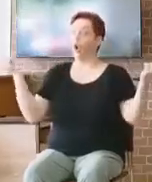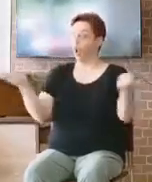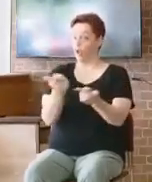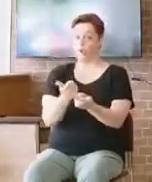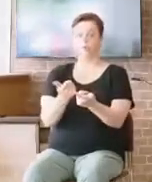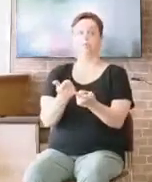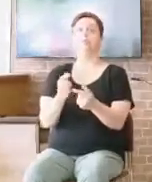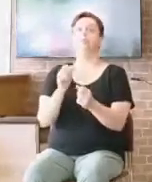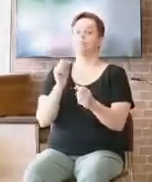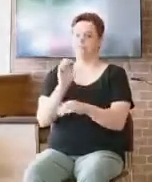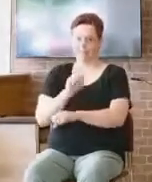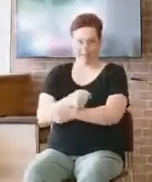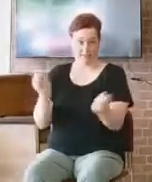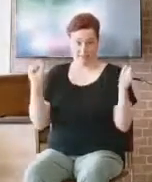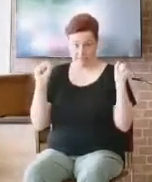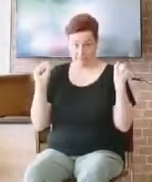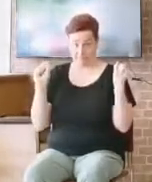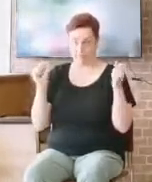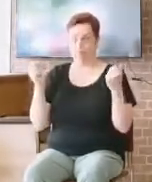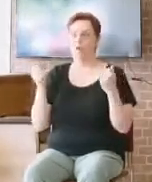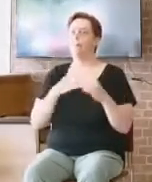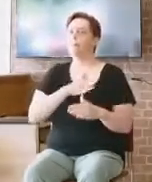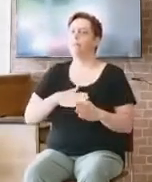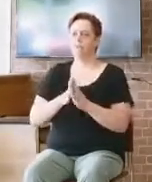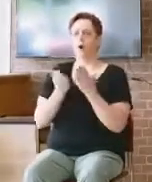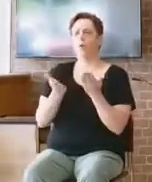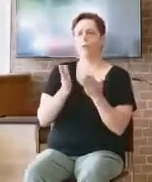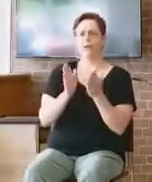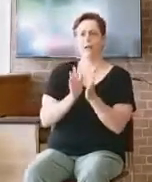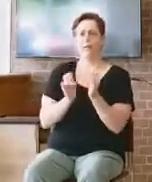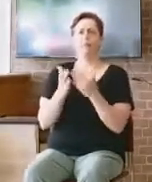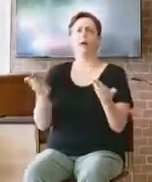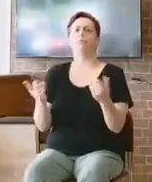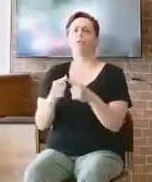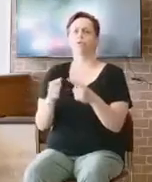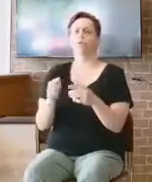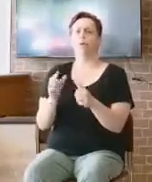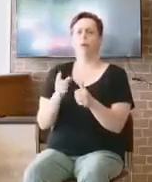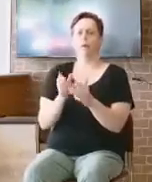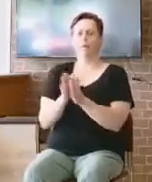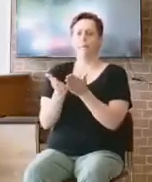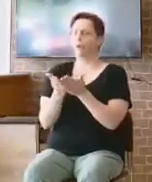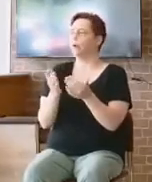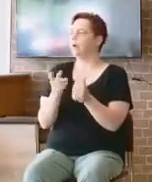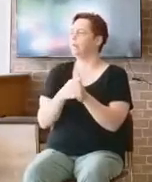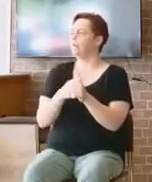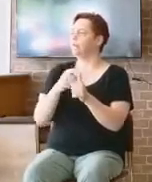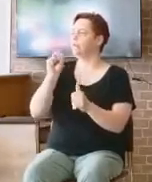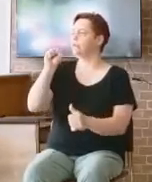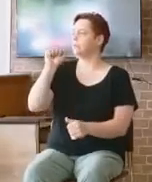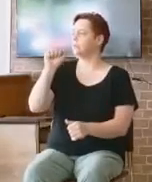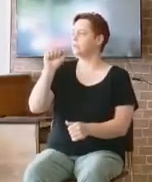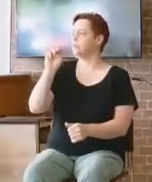Um, so go ahead and open your Bible. So first Samuel chapter eight, these are any other announcements that I'm forgetting